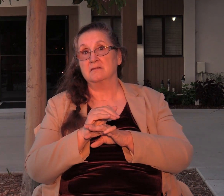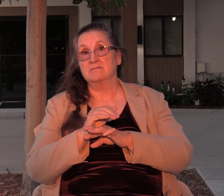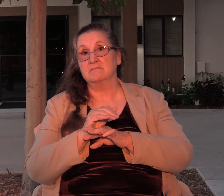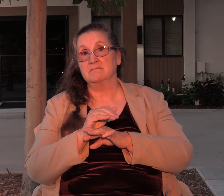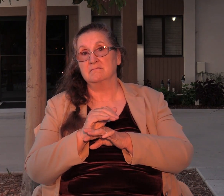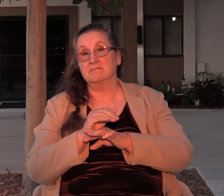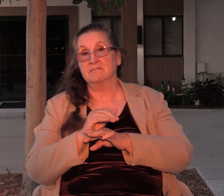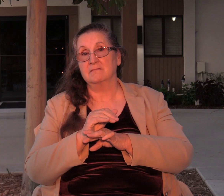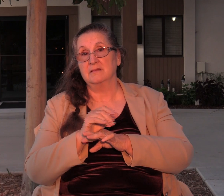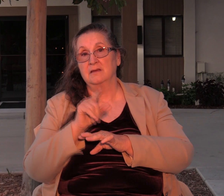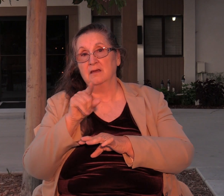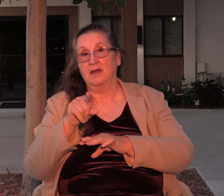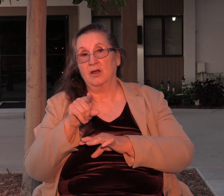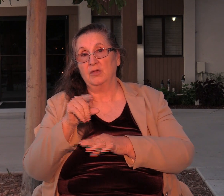are you in Christ Jesus